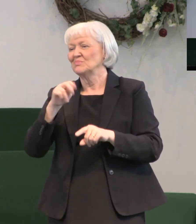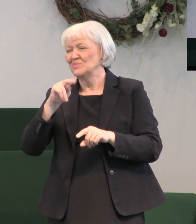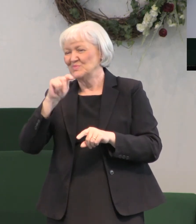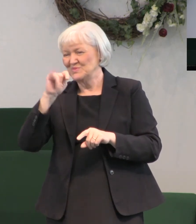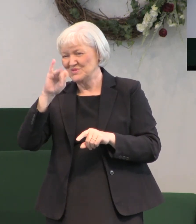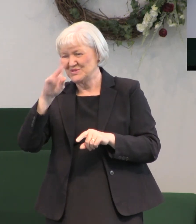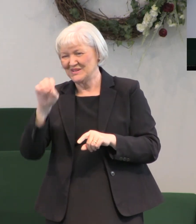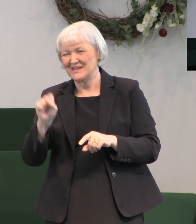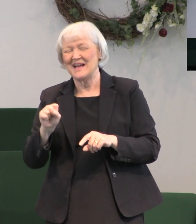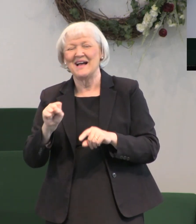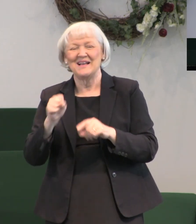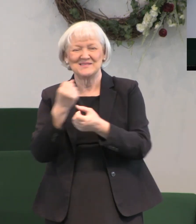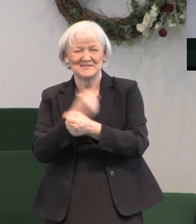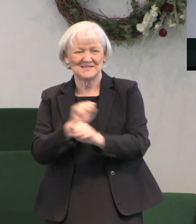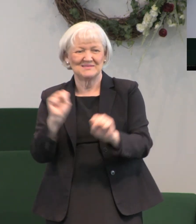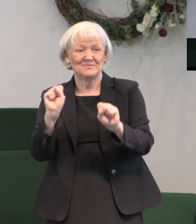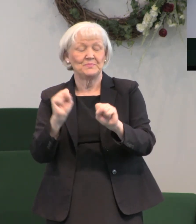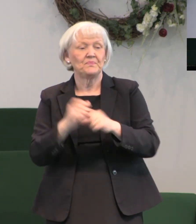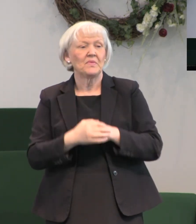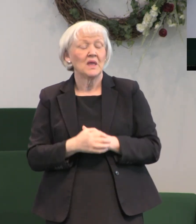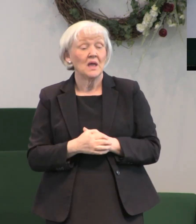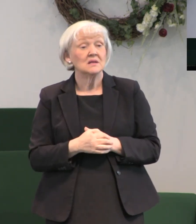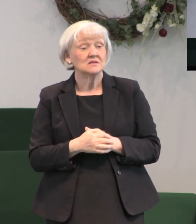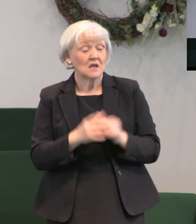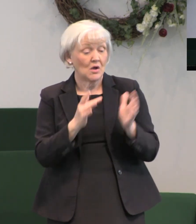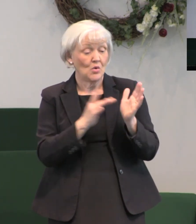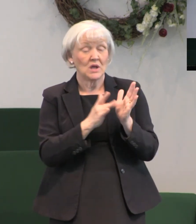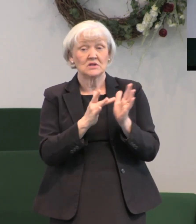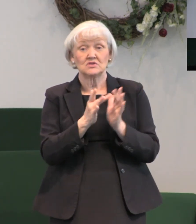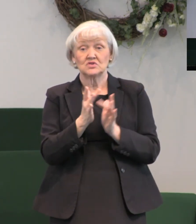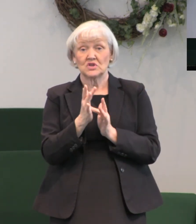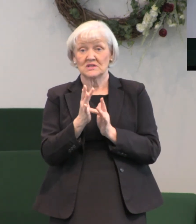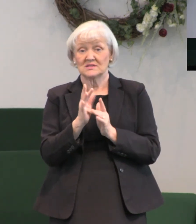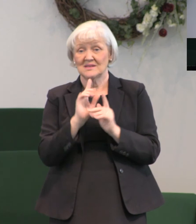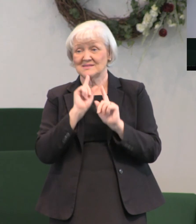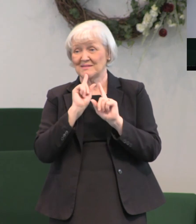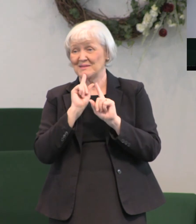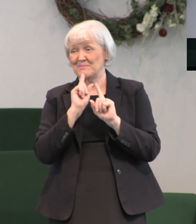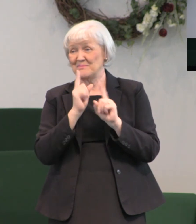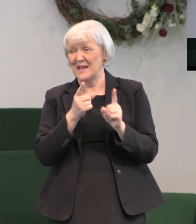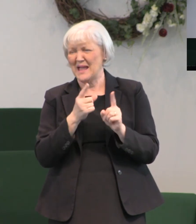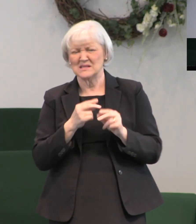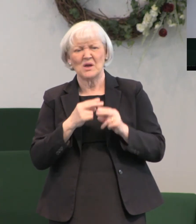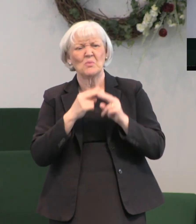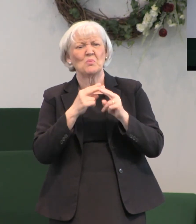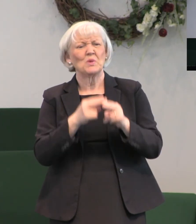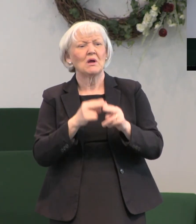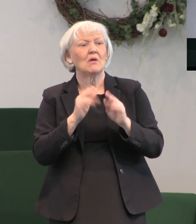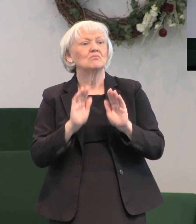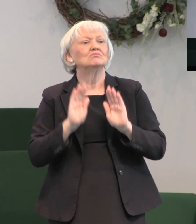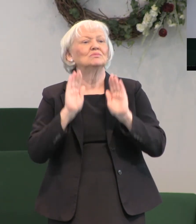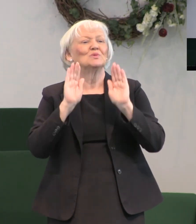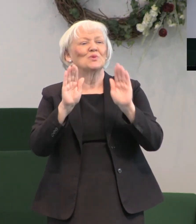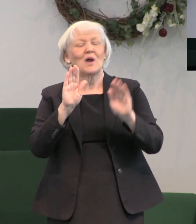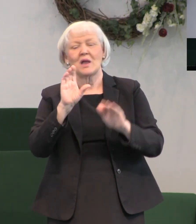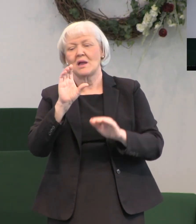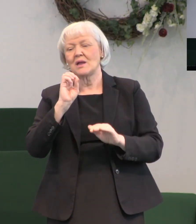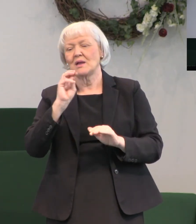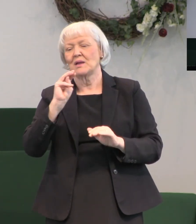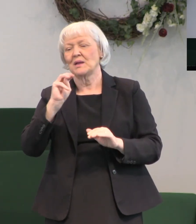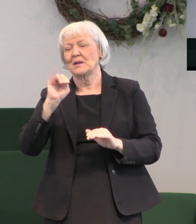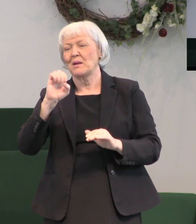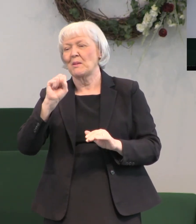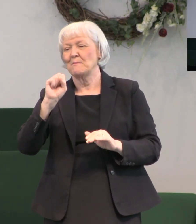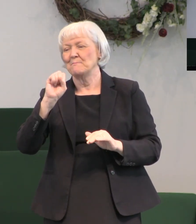as well and we have Jesus commands what we call the great commission where Jesus said go ye